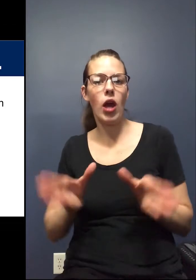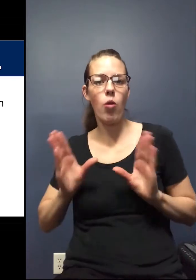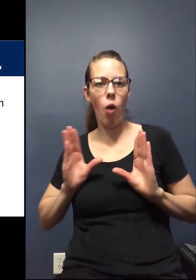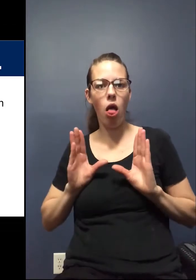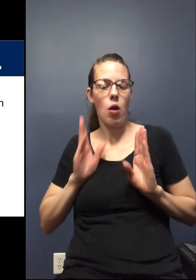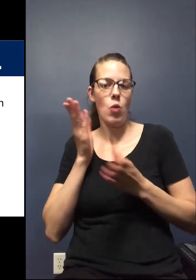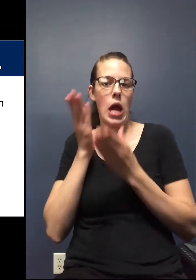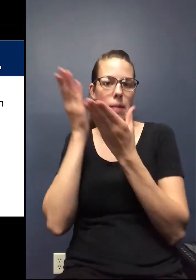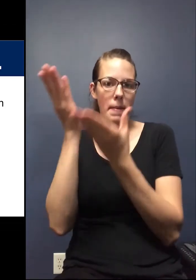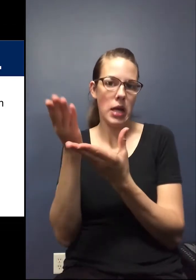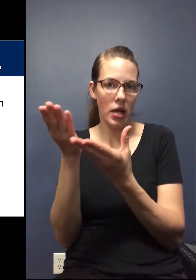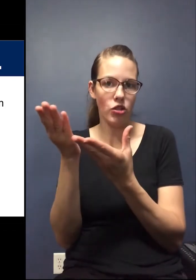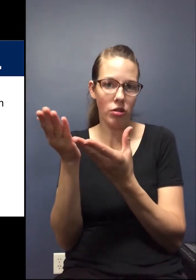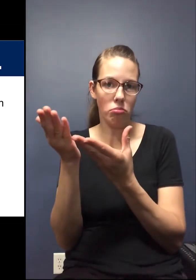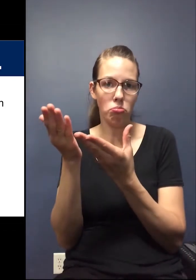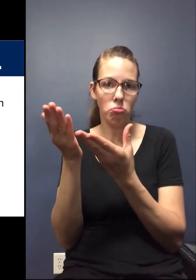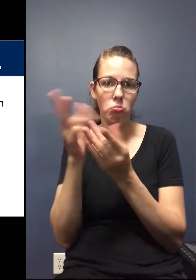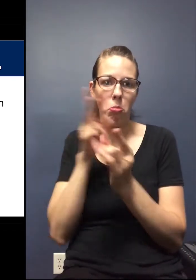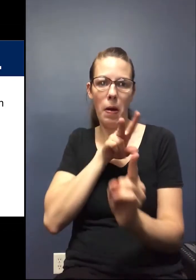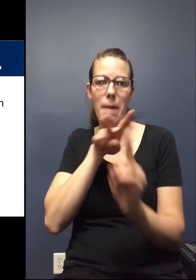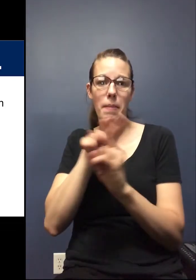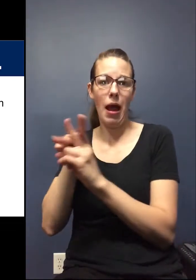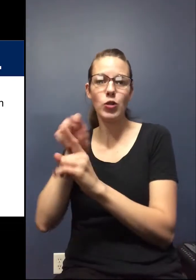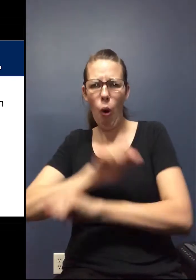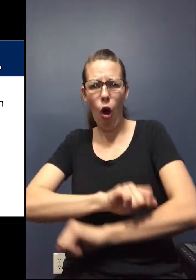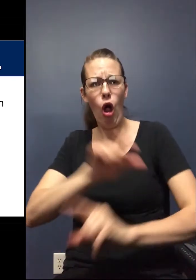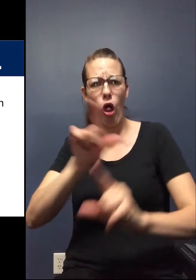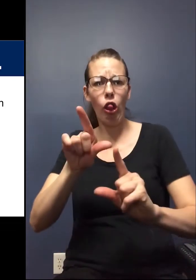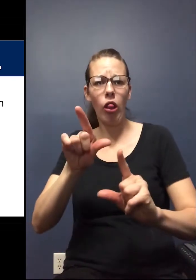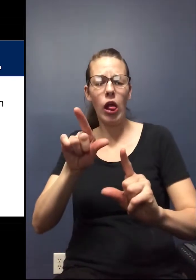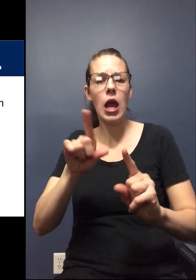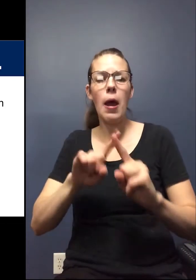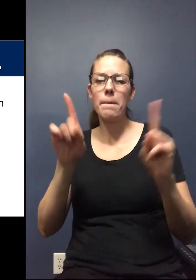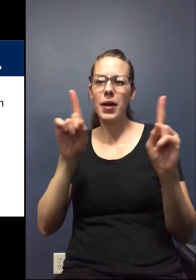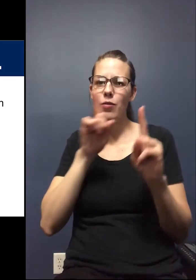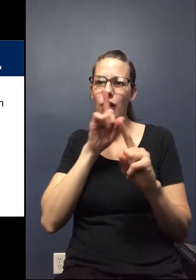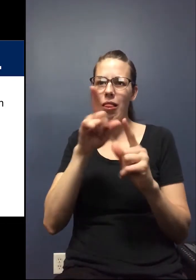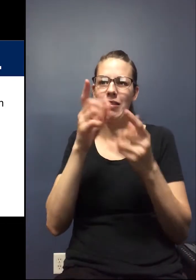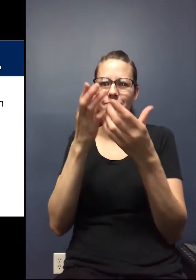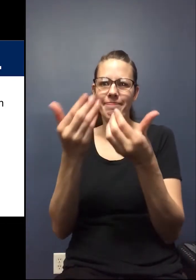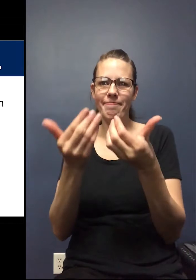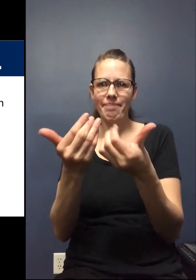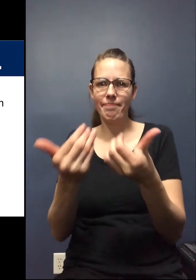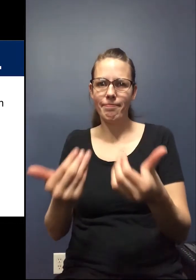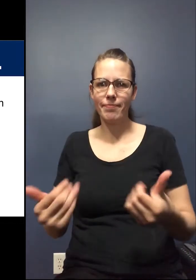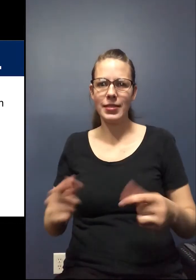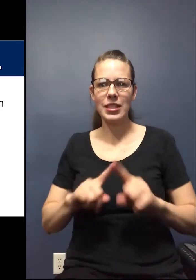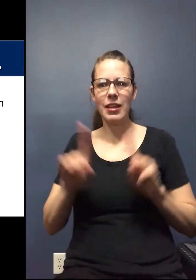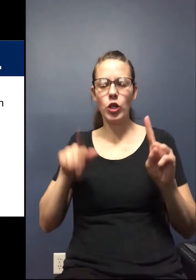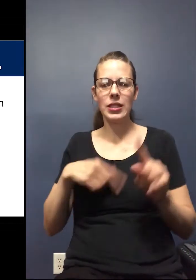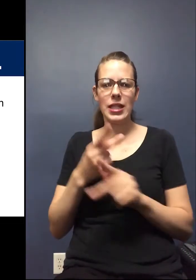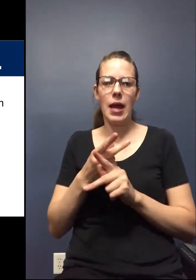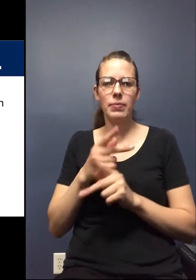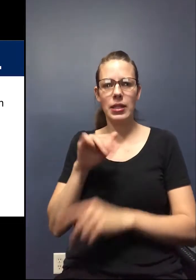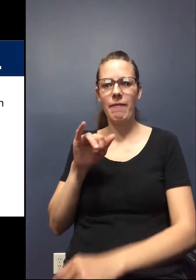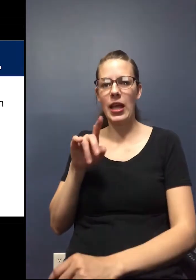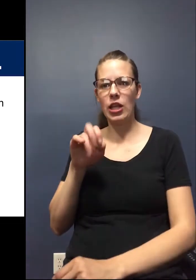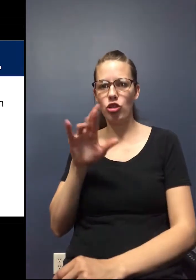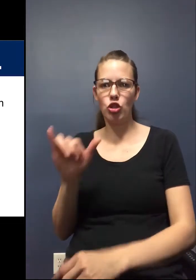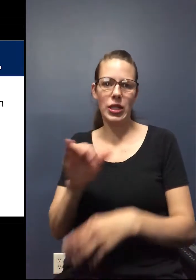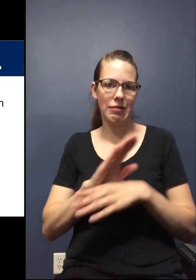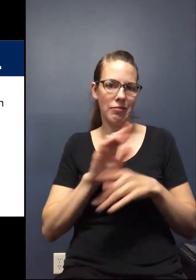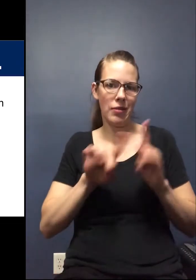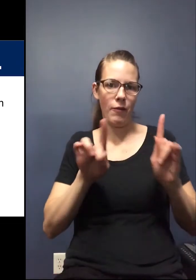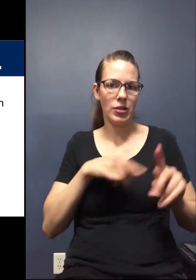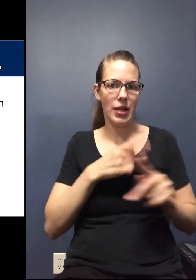recommendations that would apply to all industry, but it is broken out into different industry types because there are